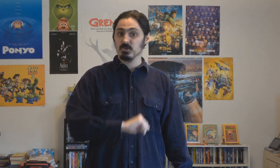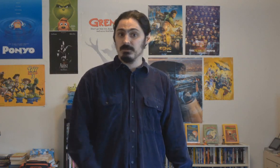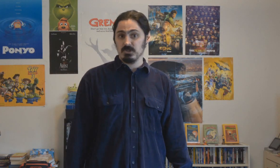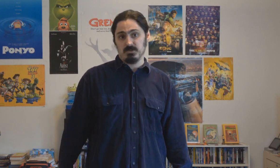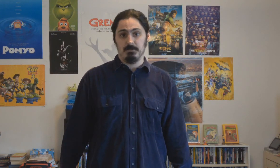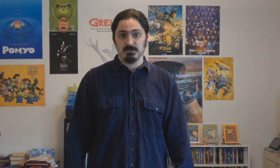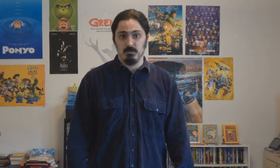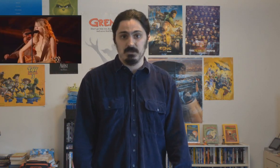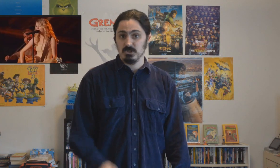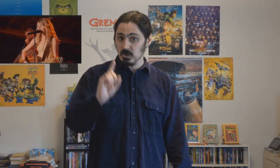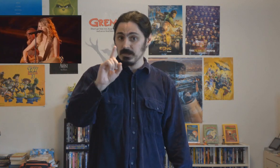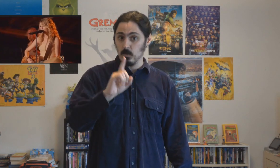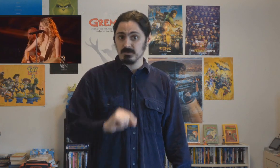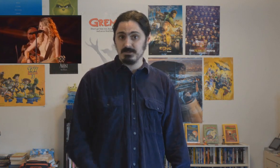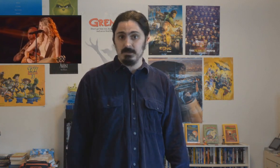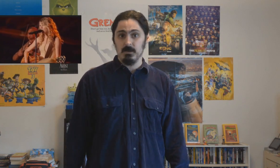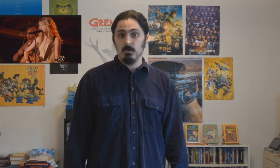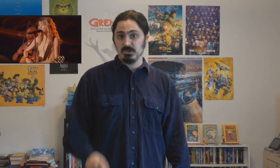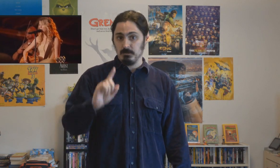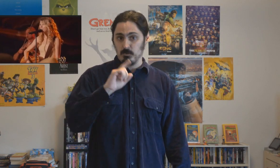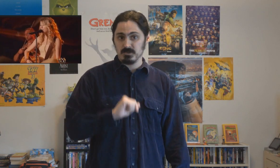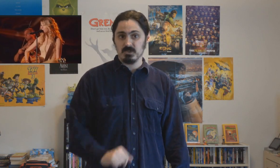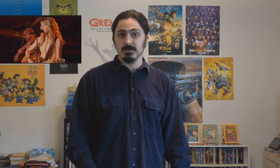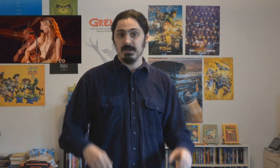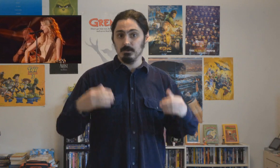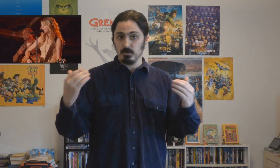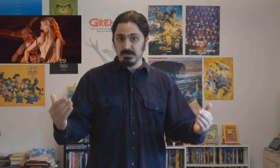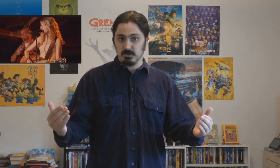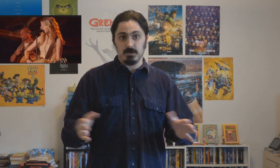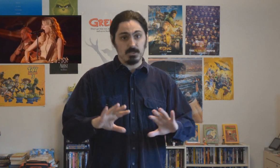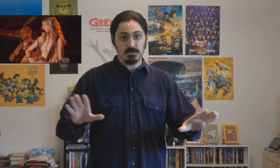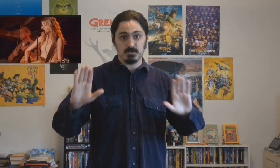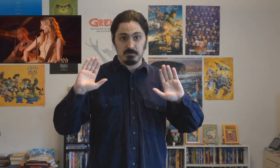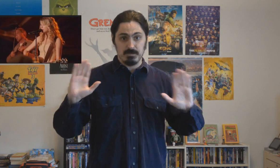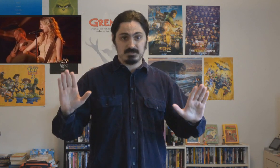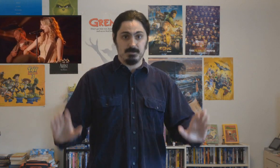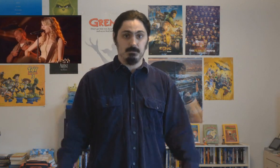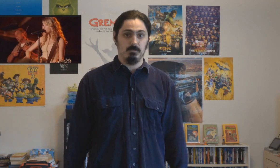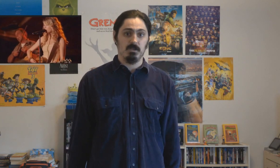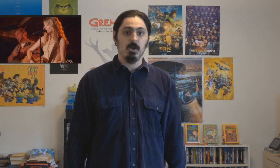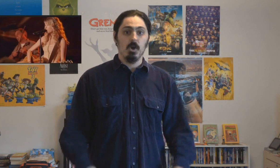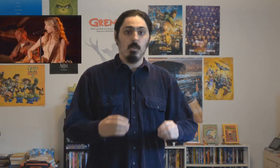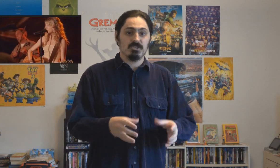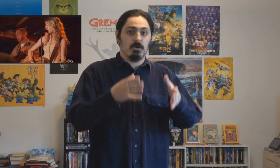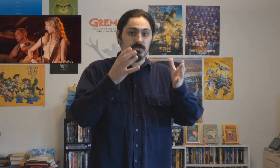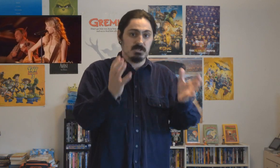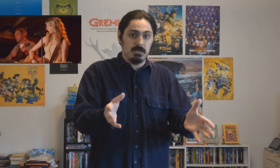Swift shows up in this movie. She's only in one scene where she performs a song titled Crazier, and I thought this was the best song in the movie. Watching her scene,